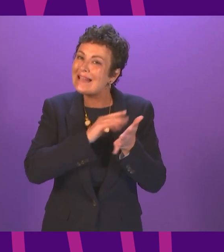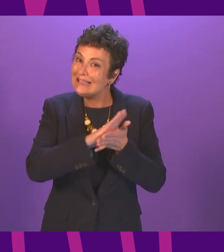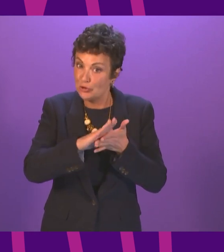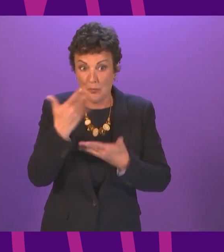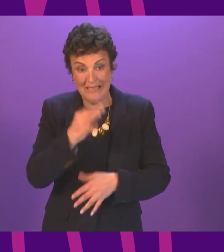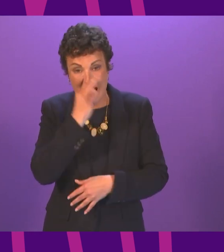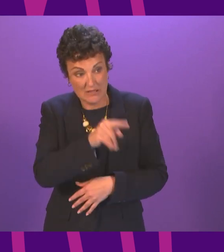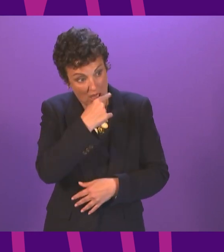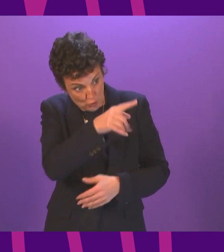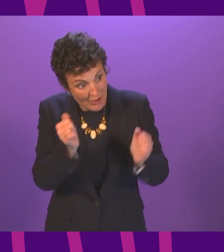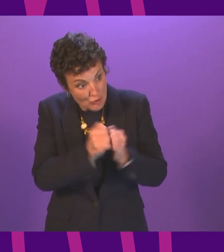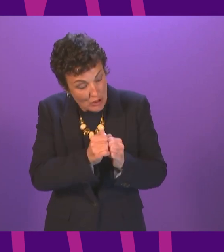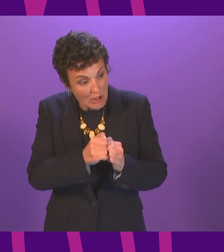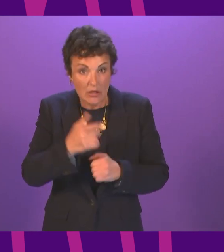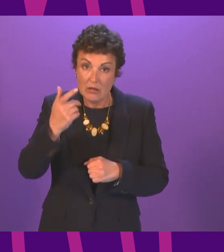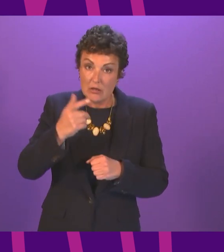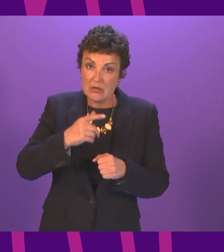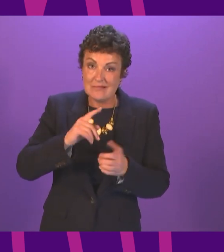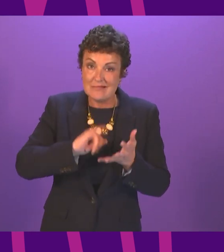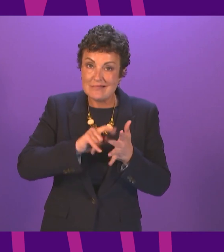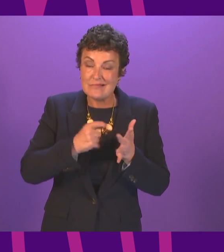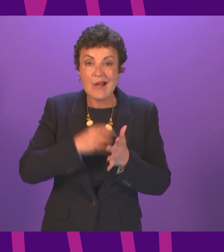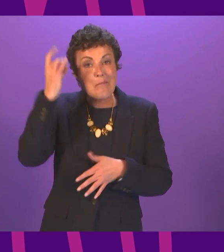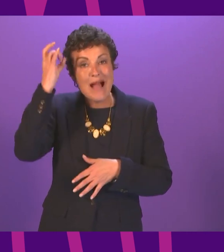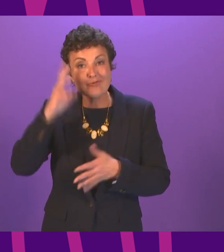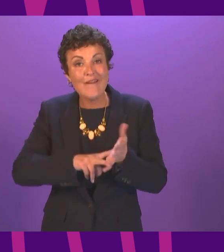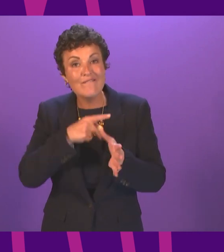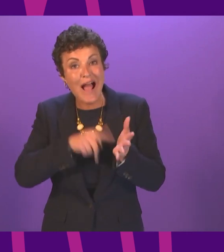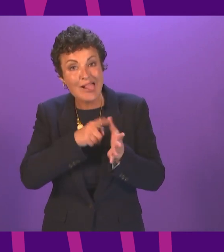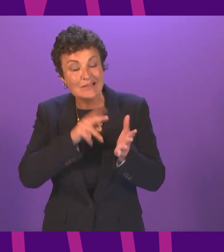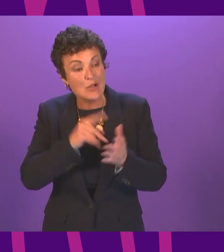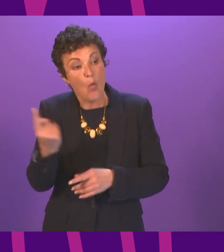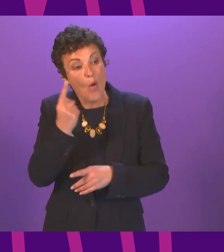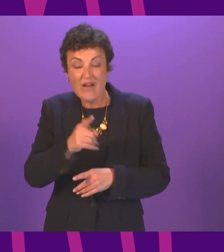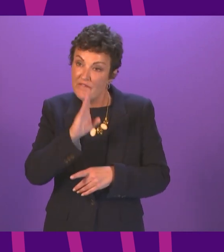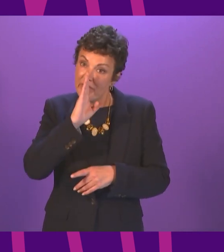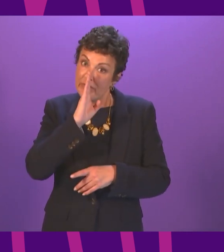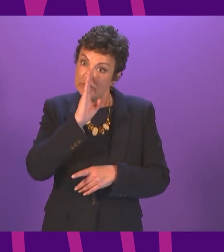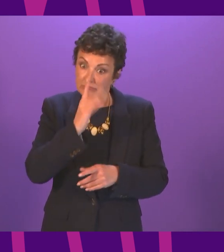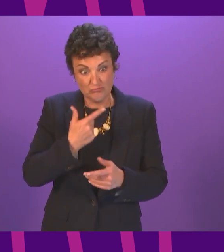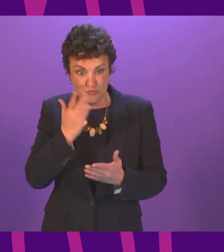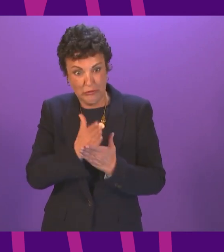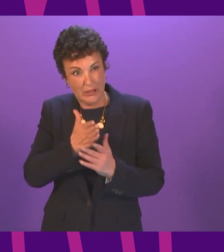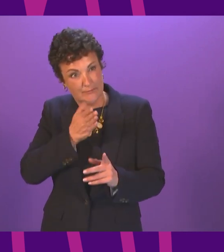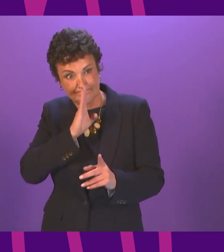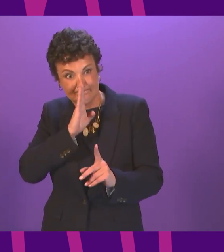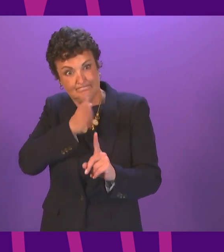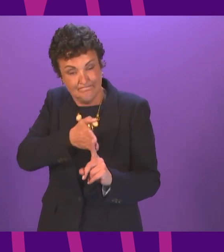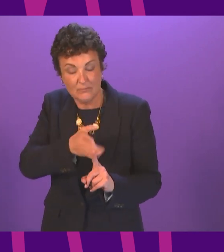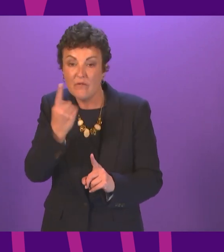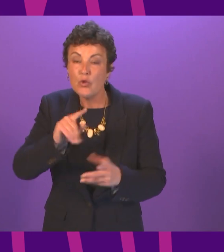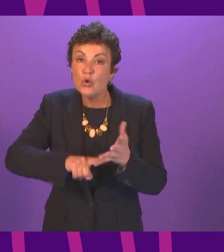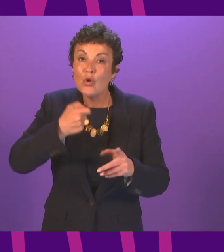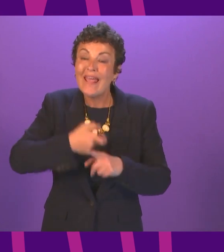Patrick Valance the Chief Scientific Advisor that one of the aims of the UK Government is for people to develop some immunity